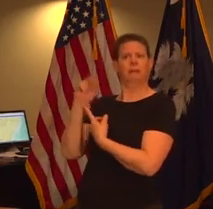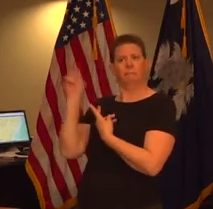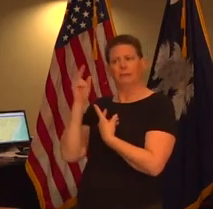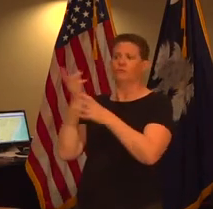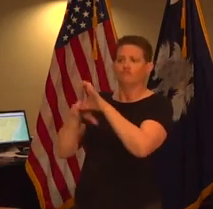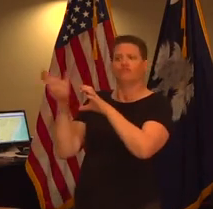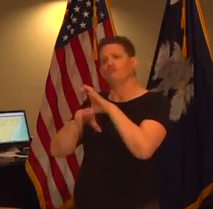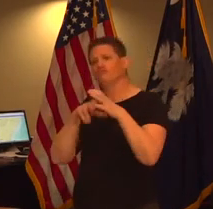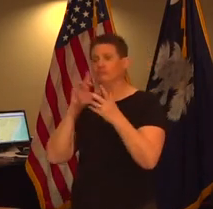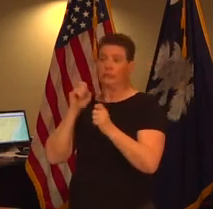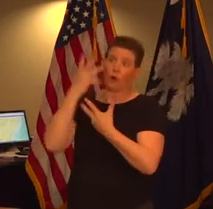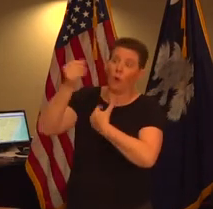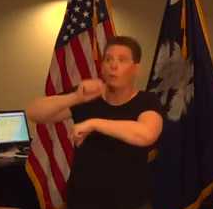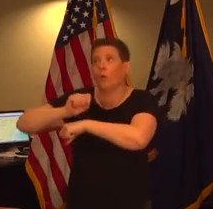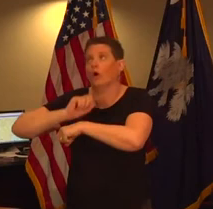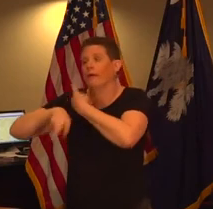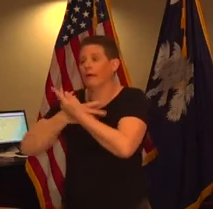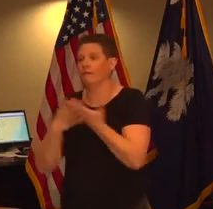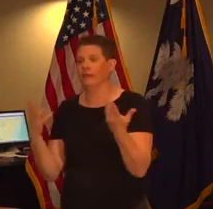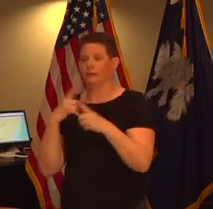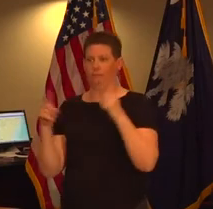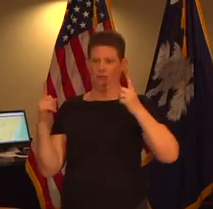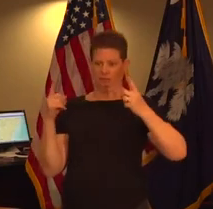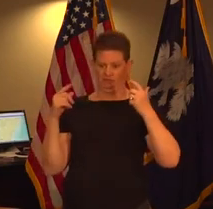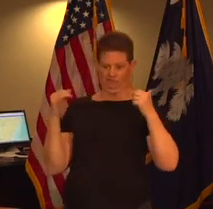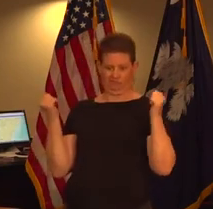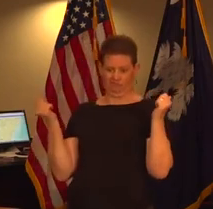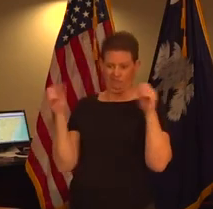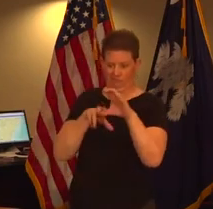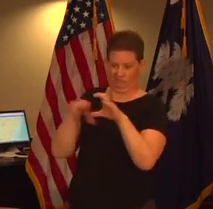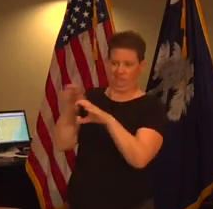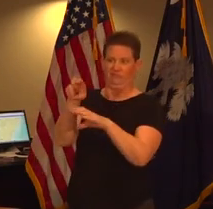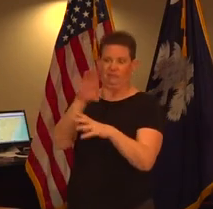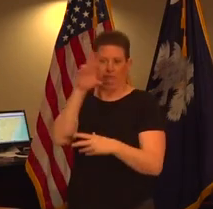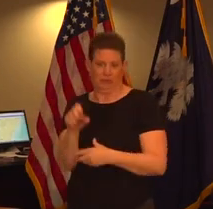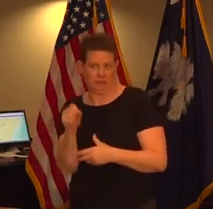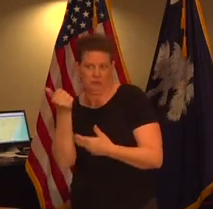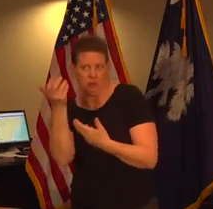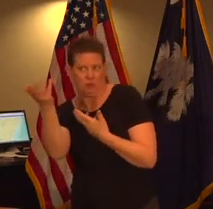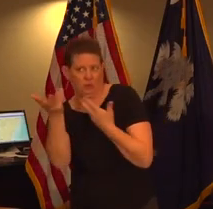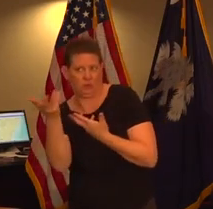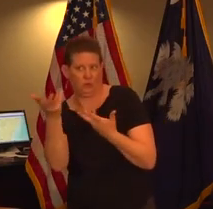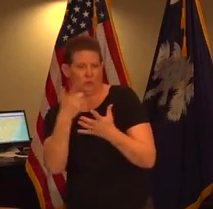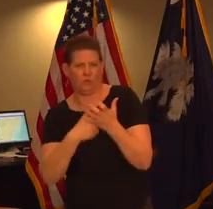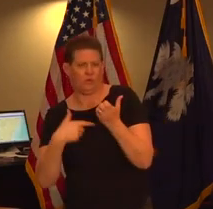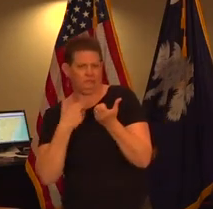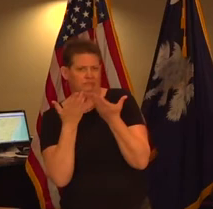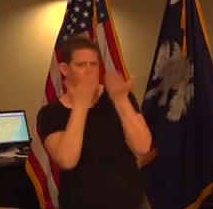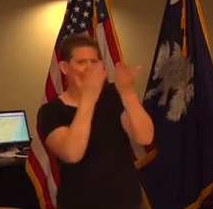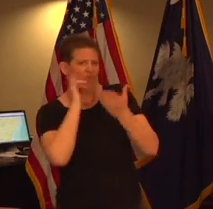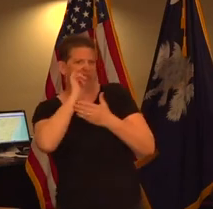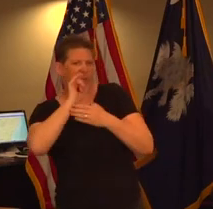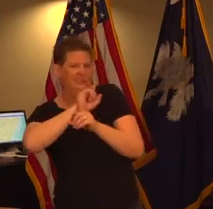to work at other places but there were more than a few people on the bus so have we have anything to come kind of deal with that social